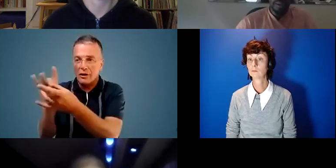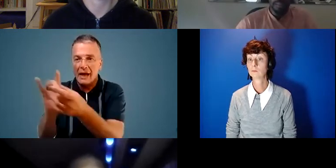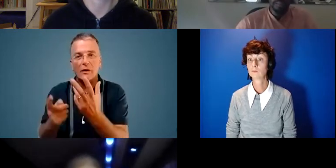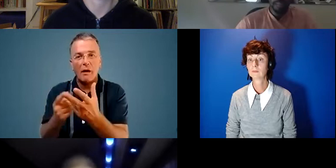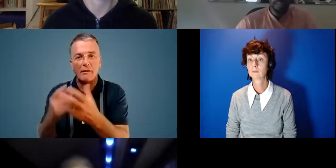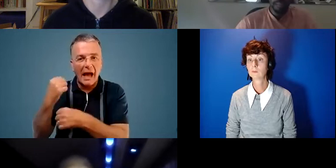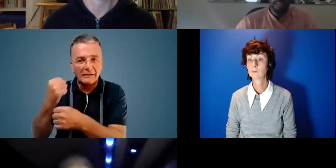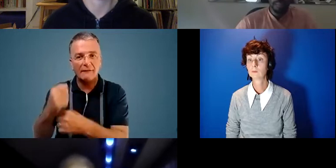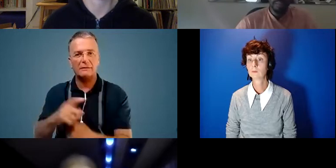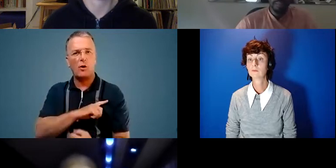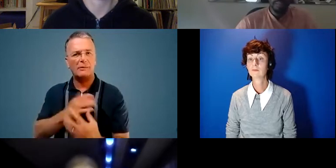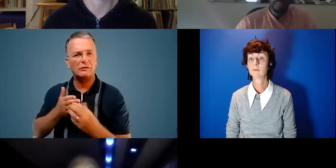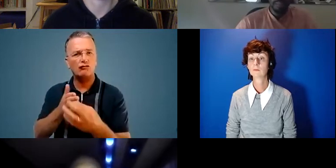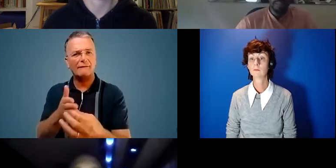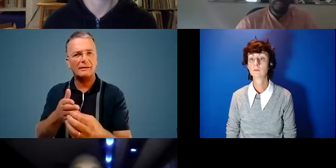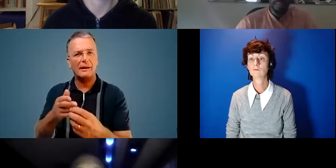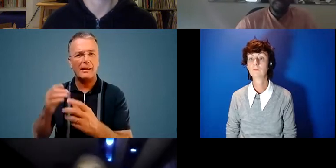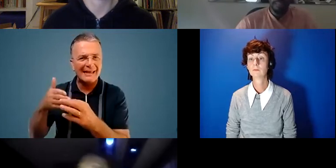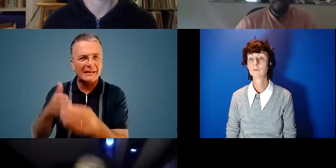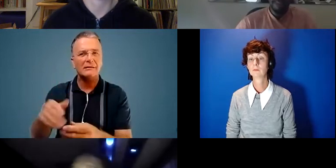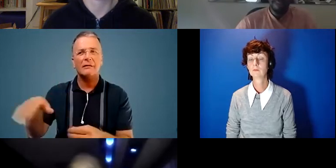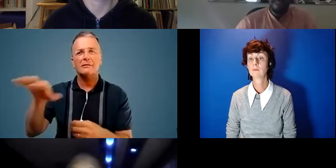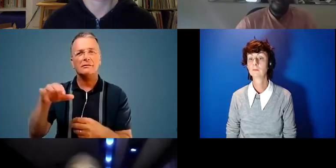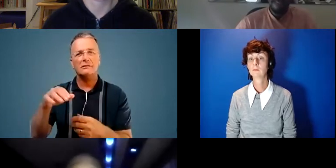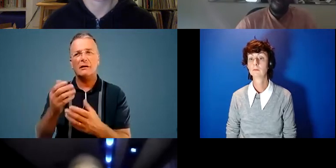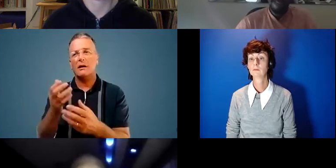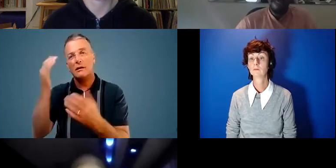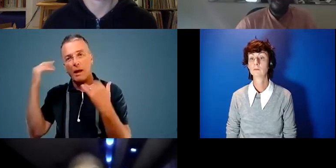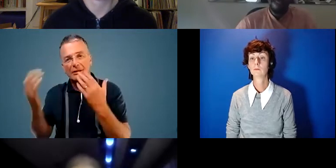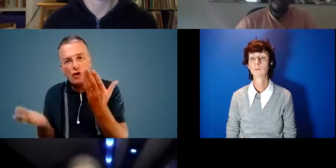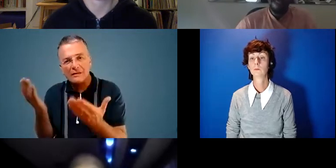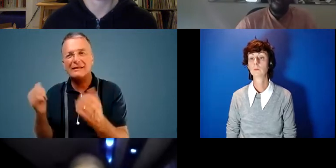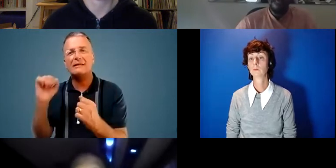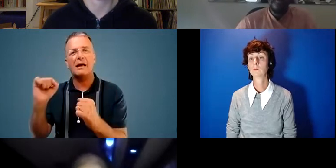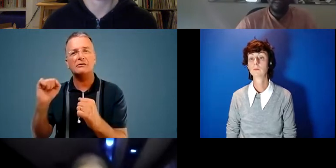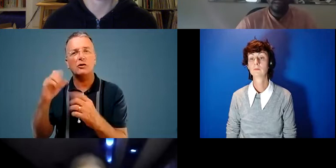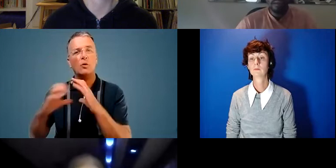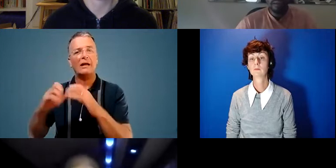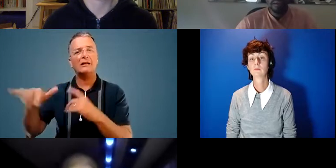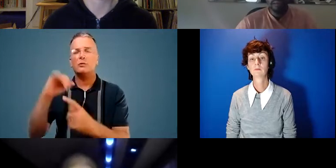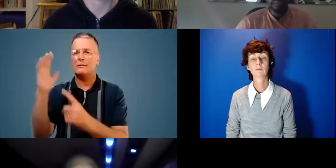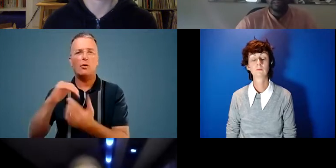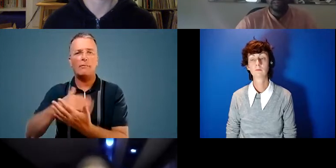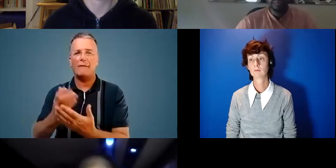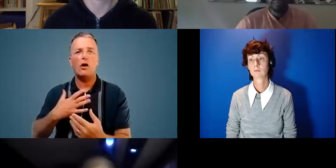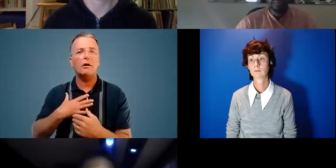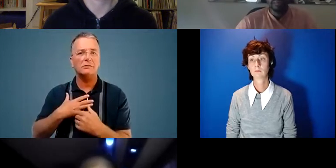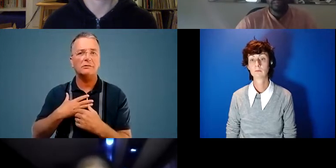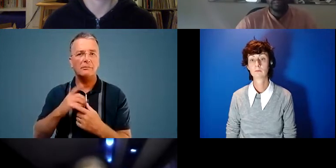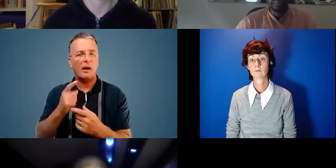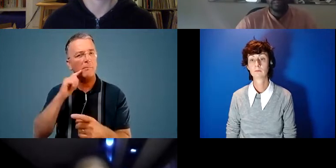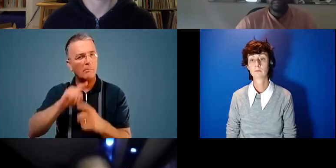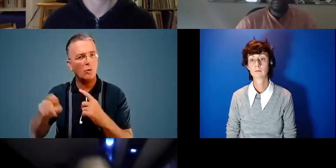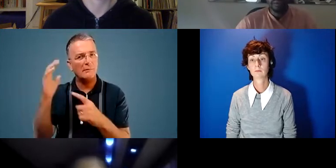purpose-driven leaders and organizations in climate justice and communications was a real important aspect for us, but I guess most